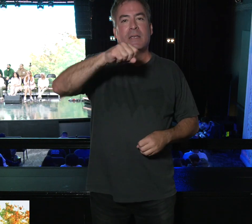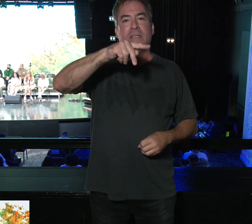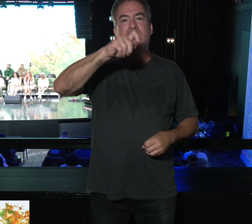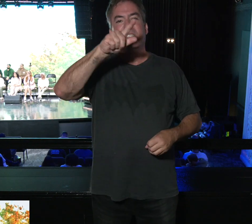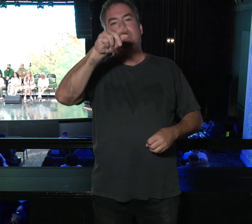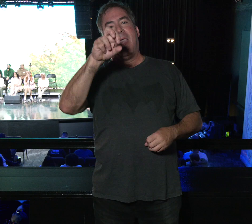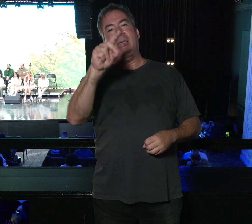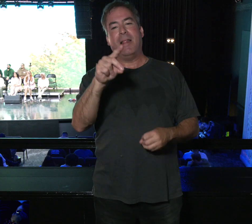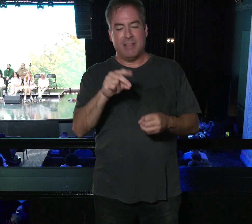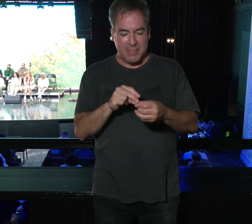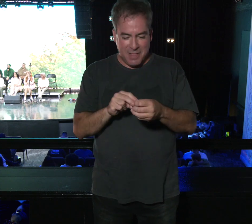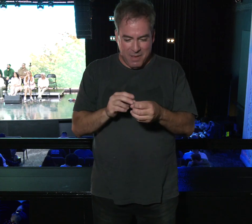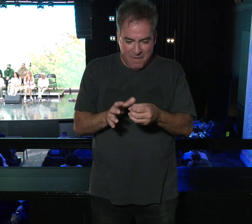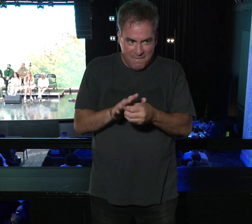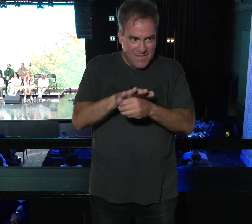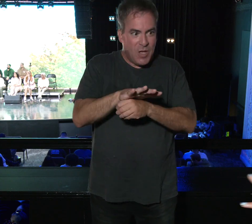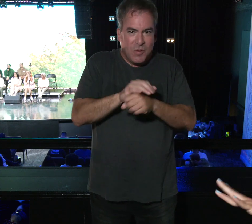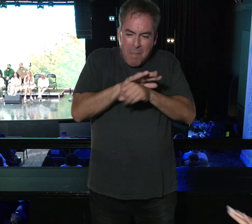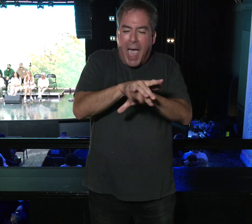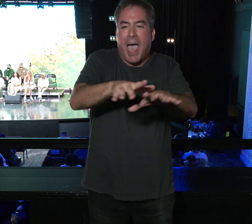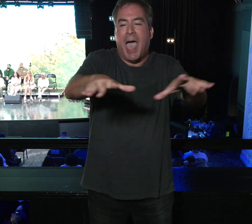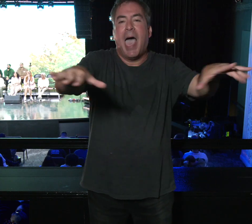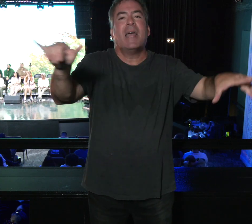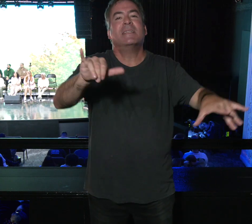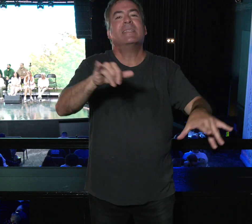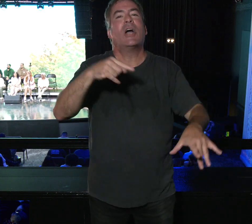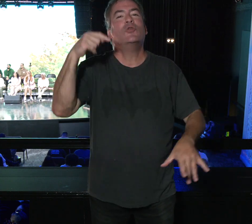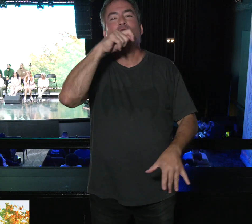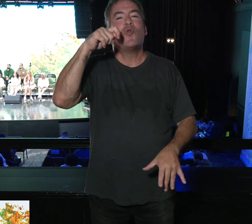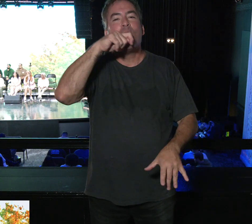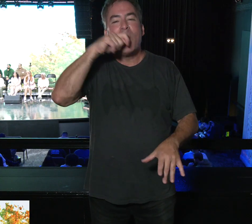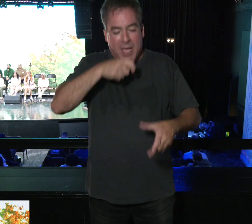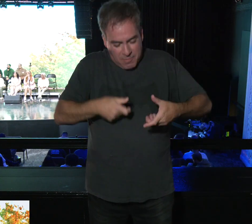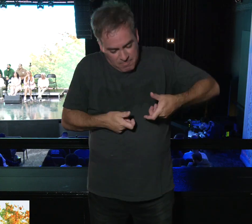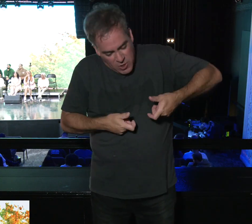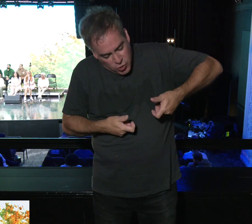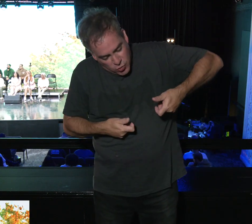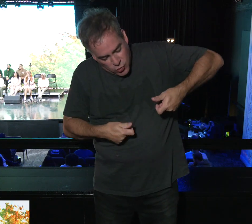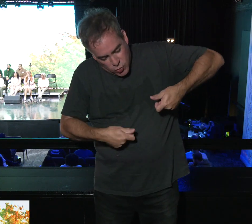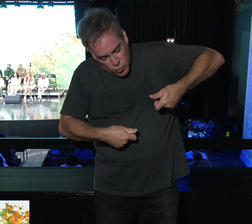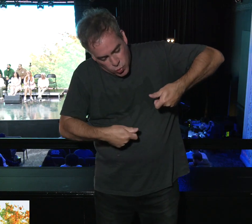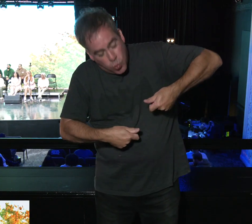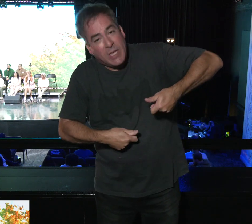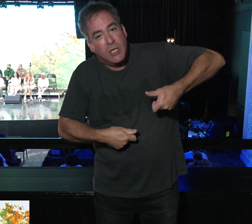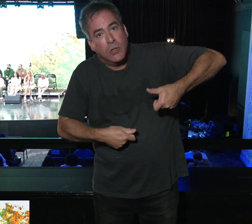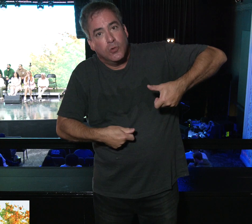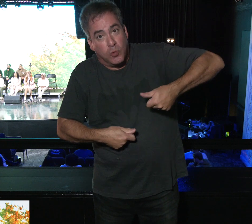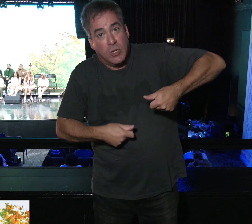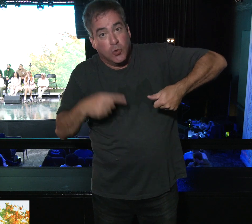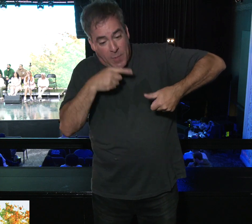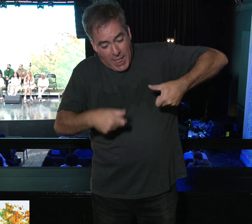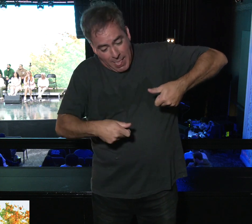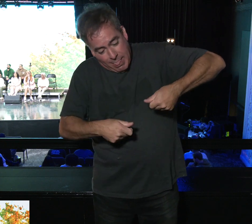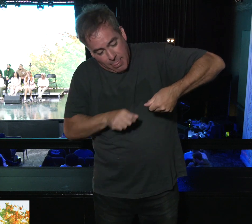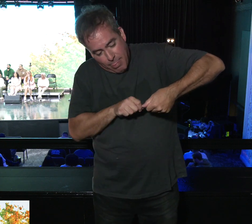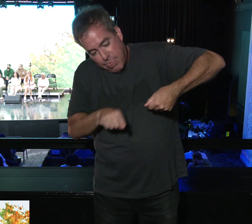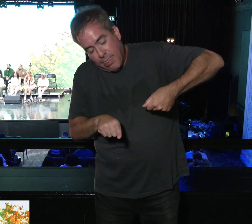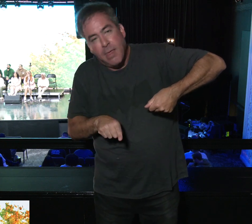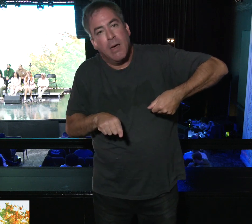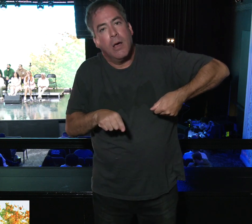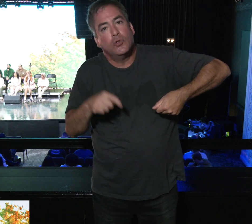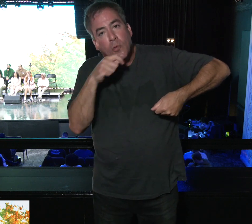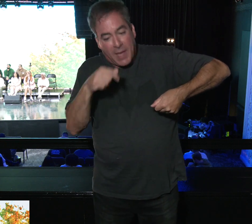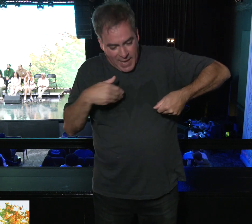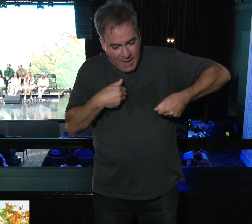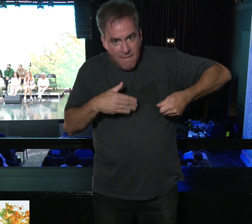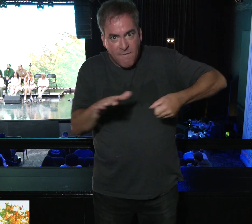You know when you grab a toothpaste, right, a tube of toothpaste, if you grab it and you squeeze it, what comes out? Toothpaste. Why? Because it's filled with